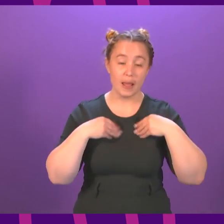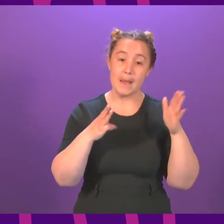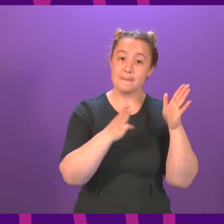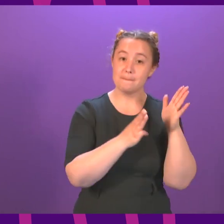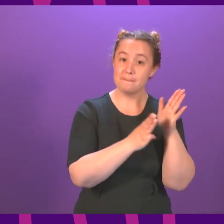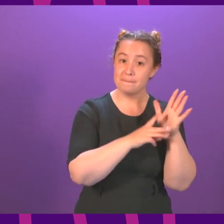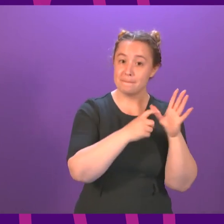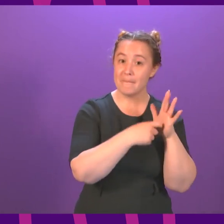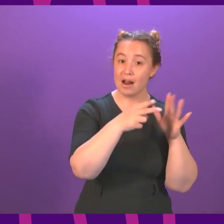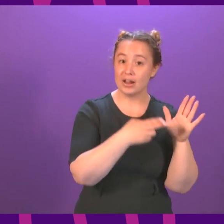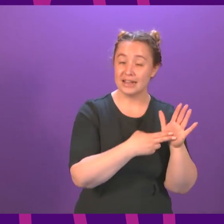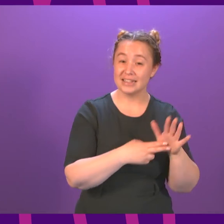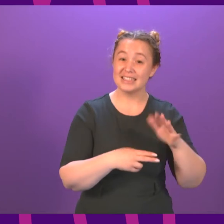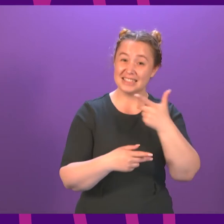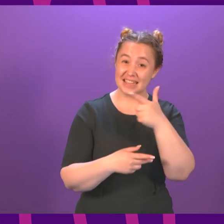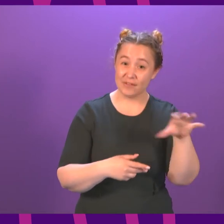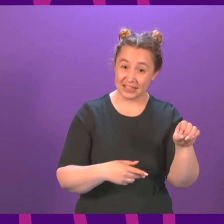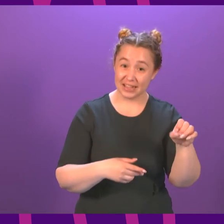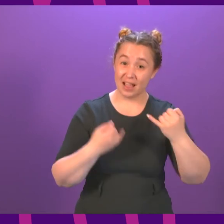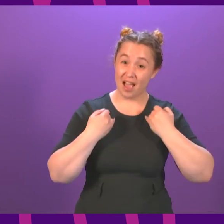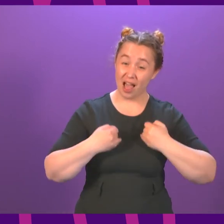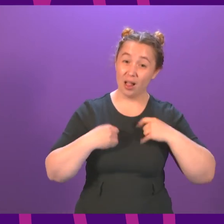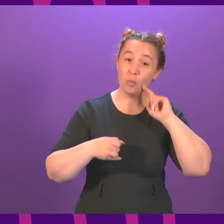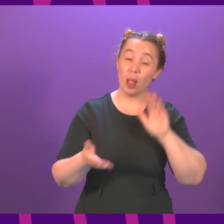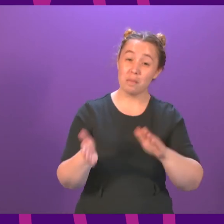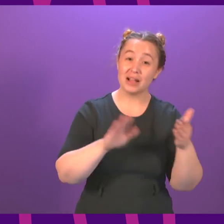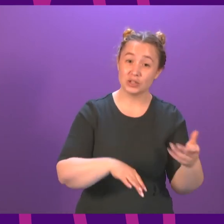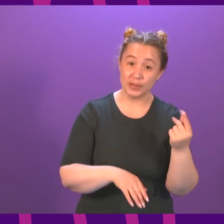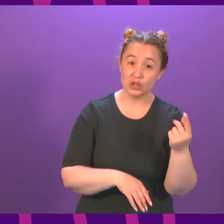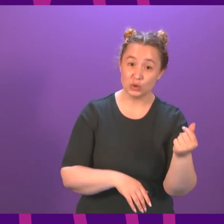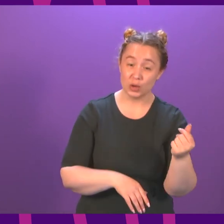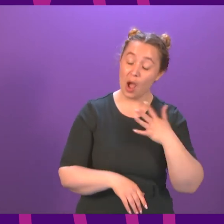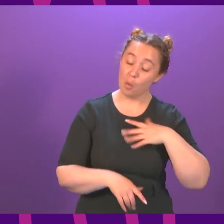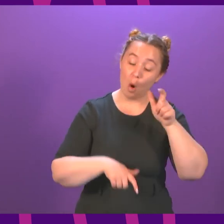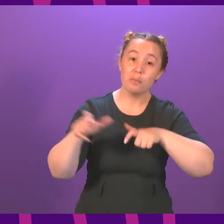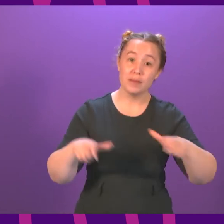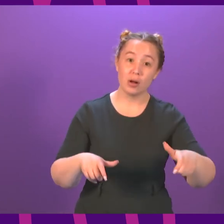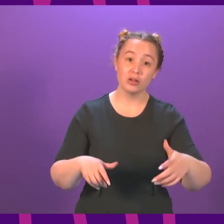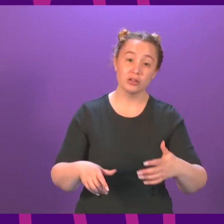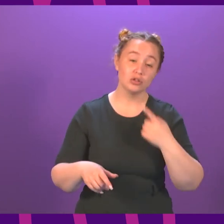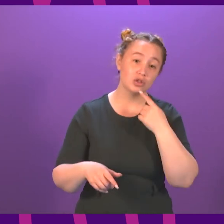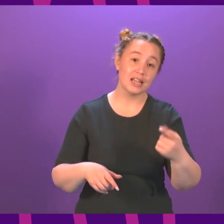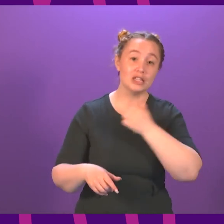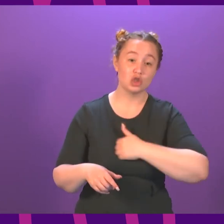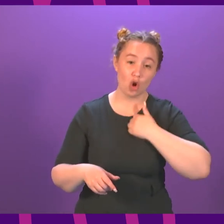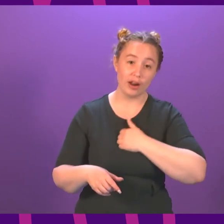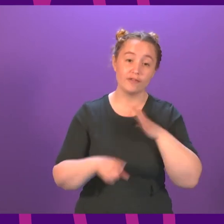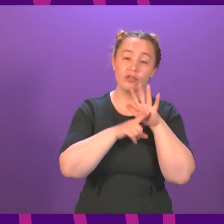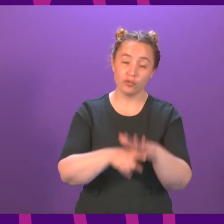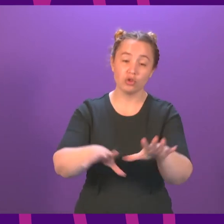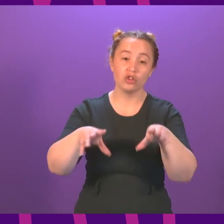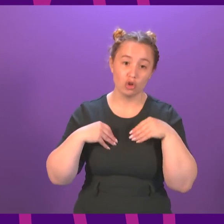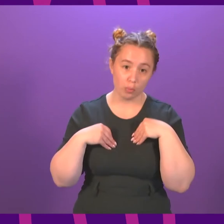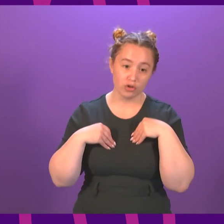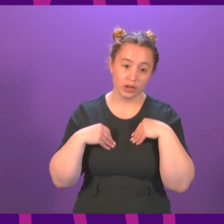70s. She is terminally ill. Her dying wish is that the victims of Scotland receive the apology they deserve and that it happens soon. I therefore